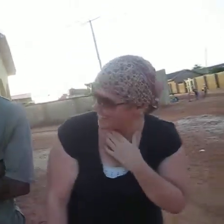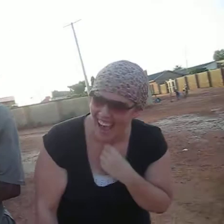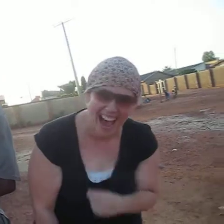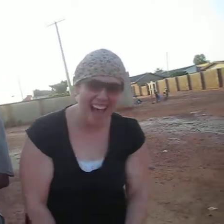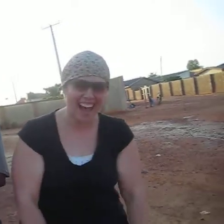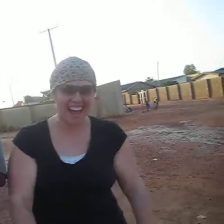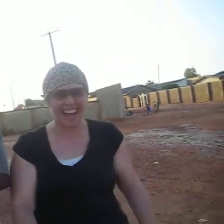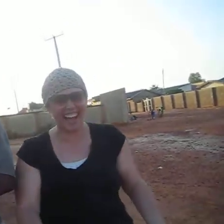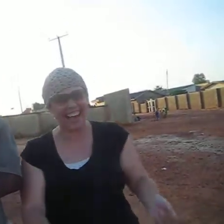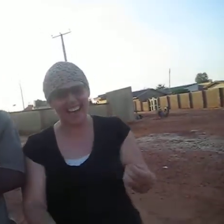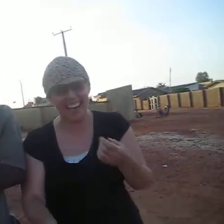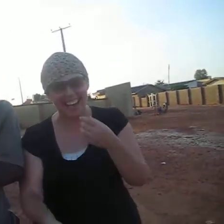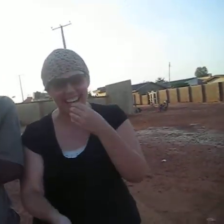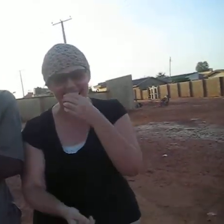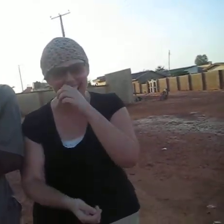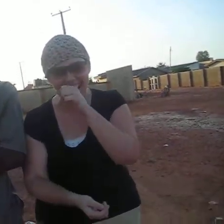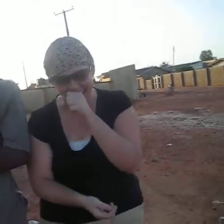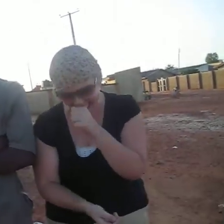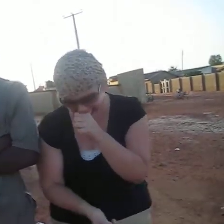So he and he's going to the So